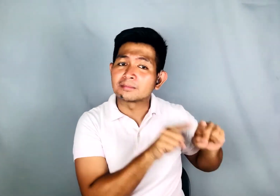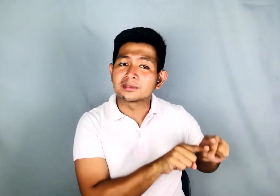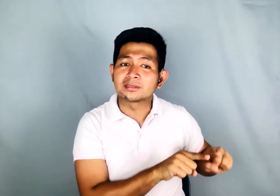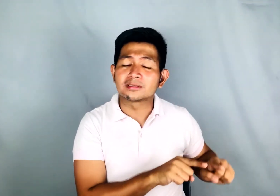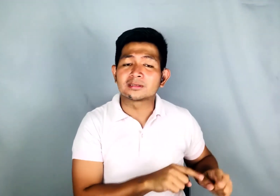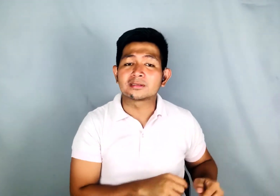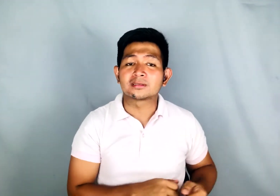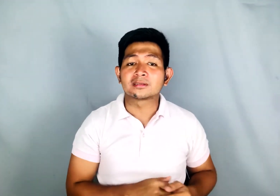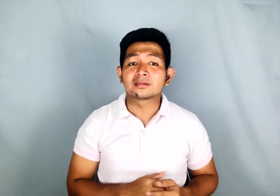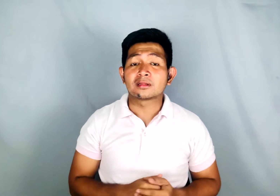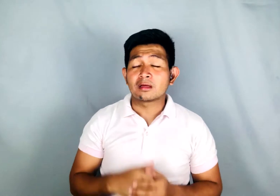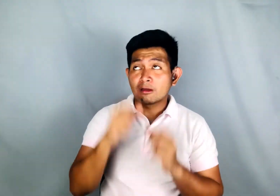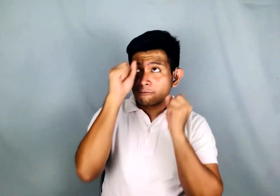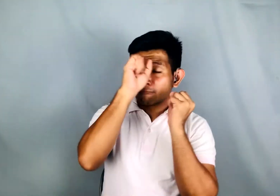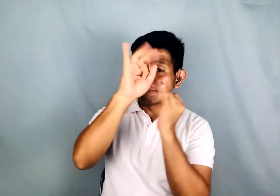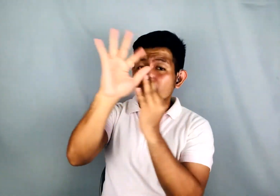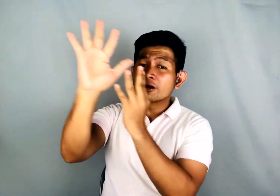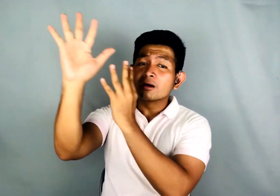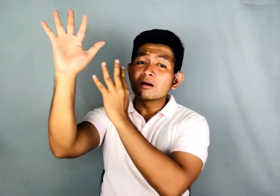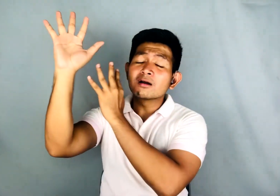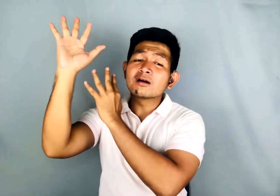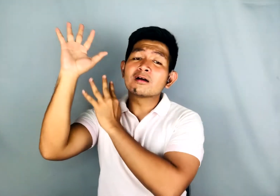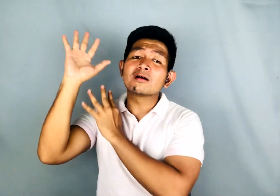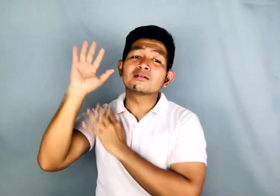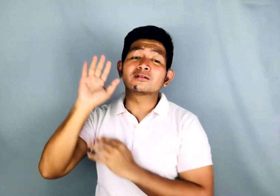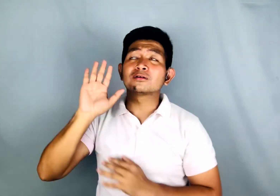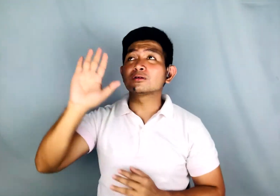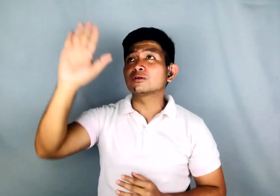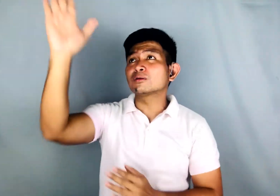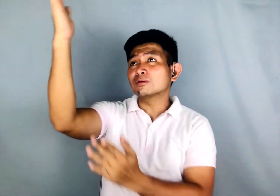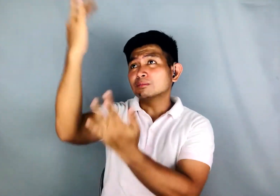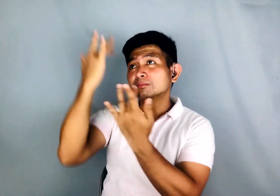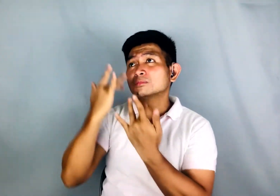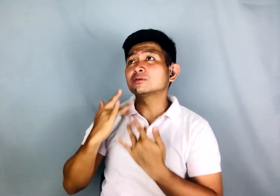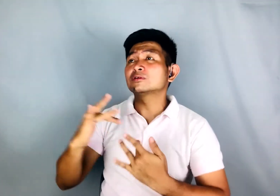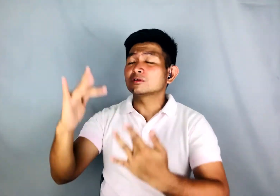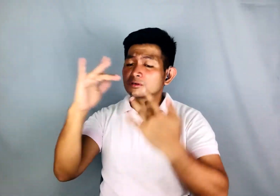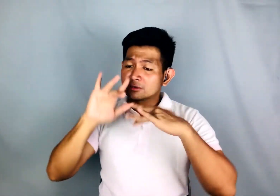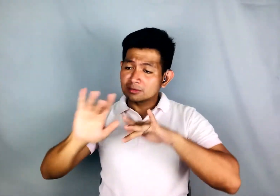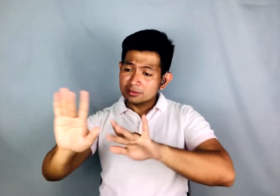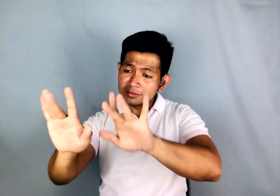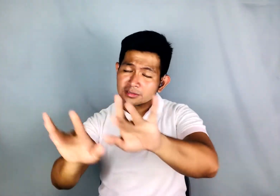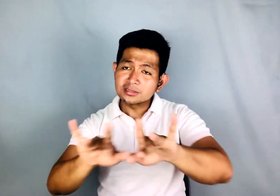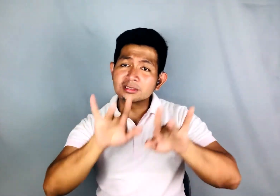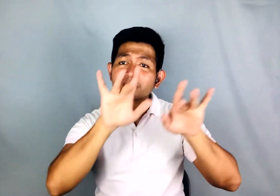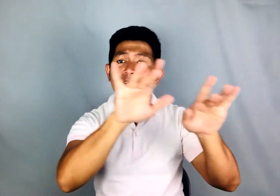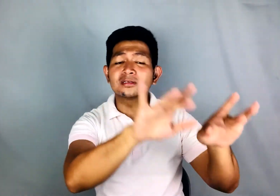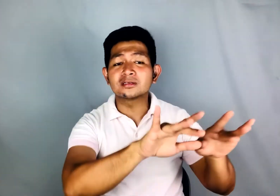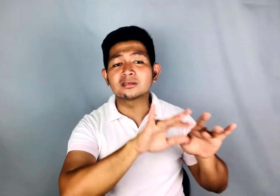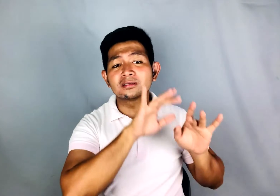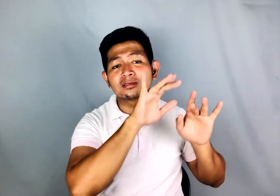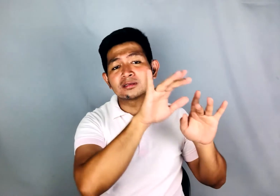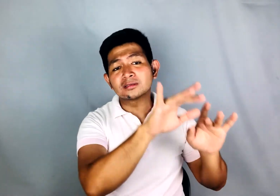Father, in your mercy Forgive our